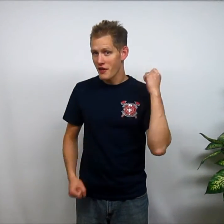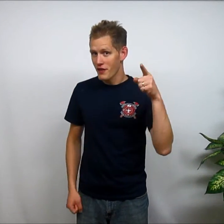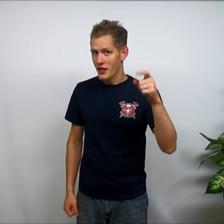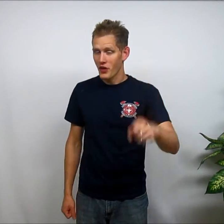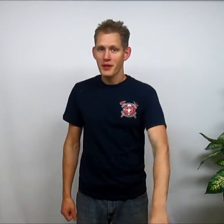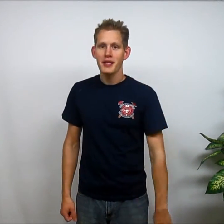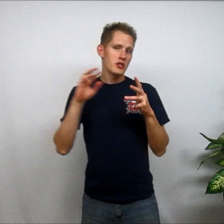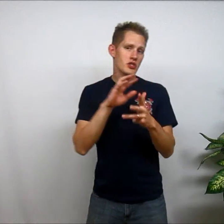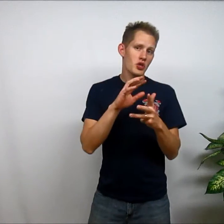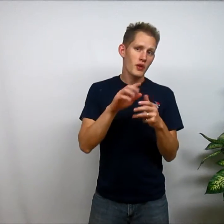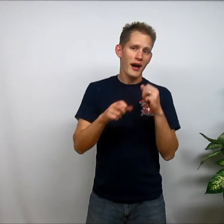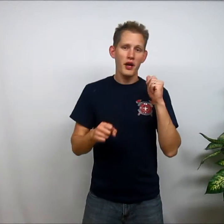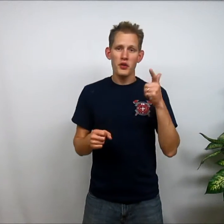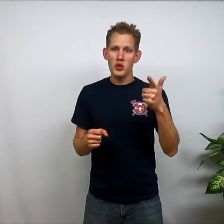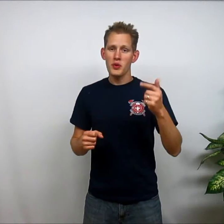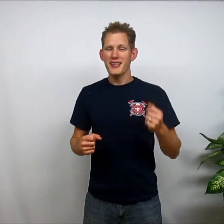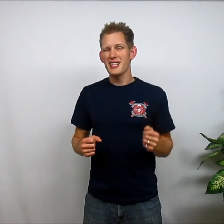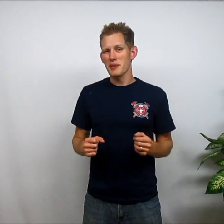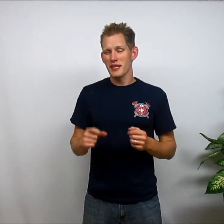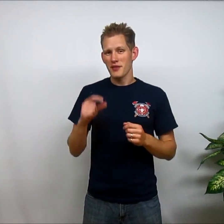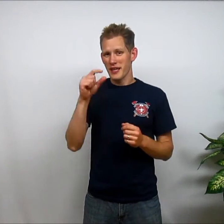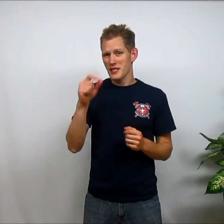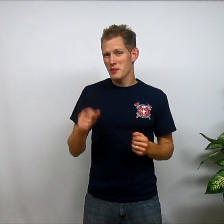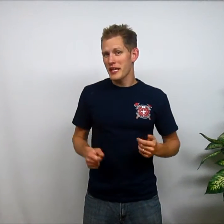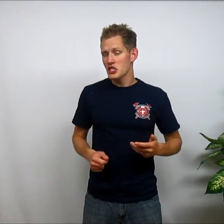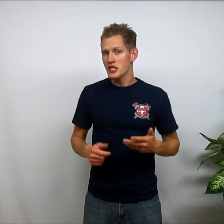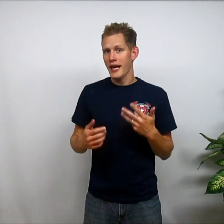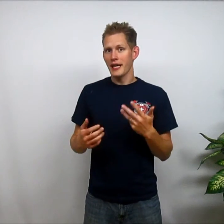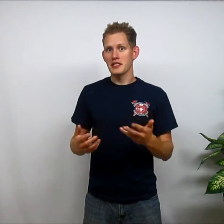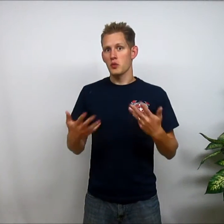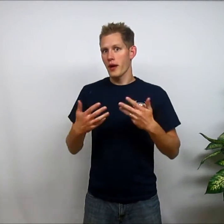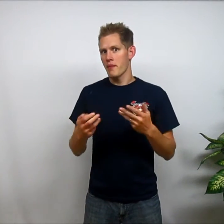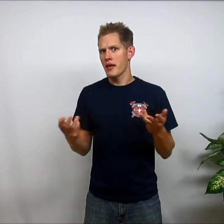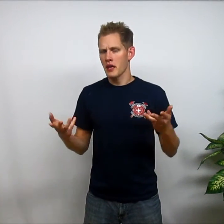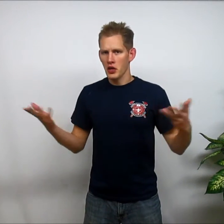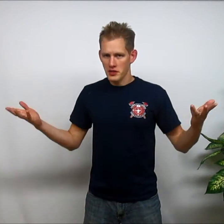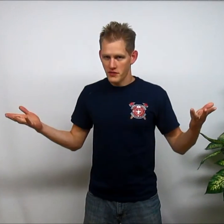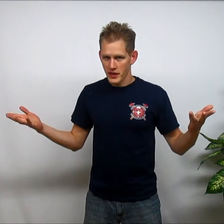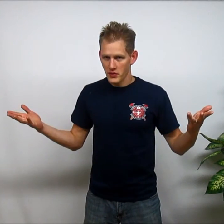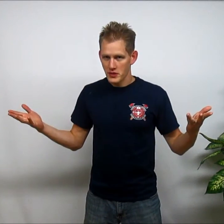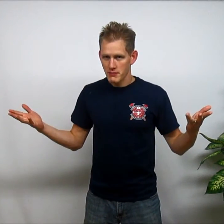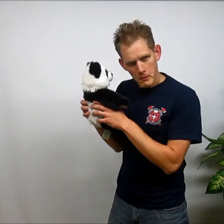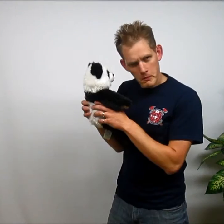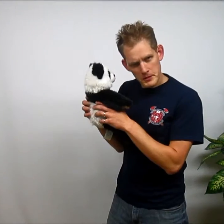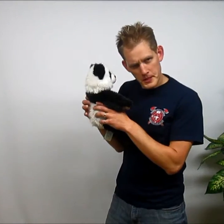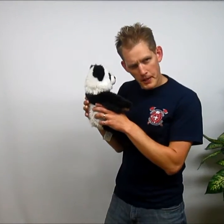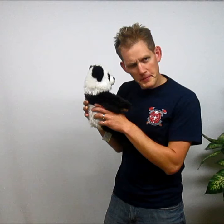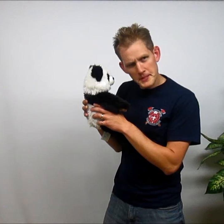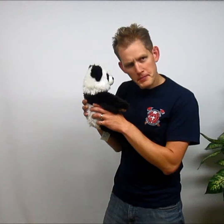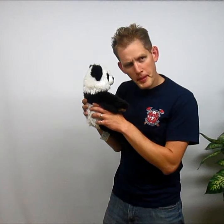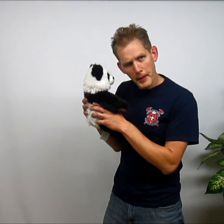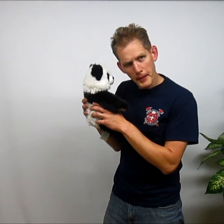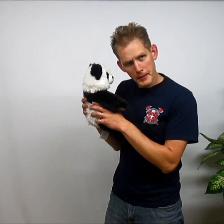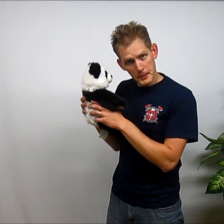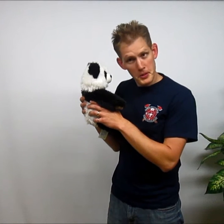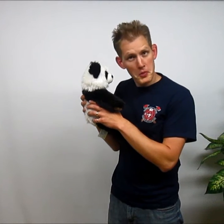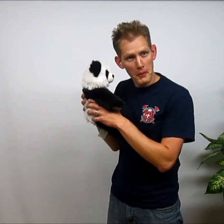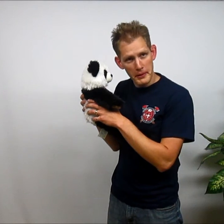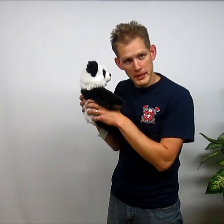video. So, I owe you a little bit of an explanation as to why I'm making all these videos. What's that Mr. Bear? You already